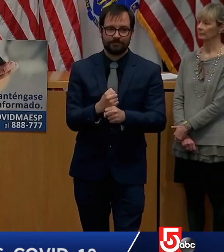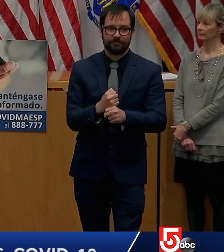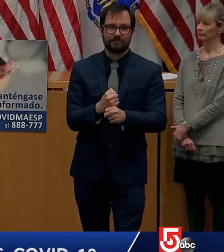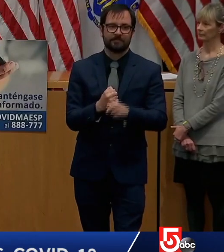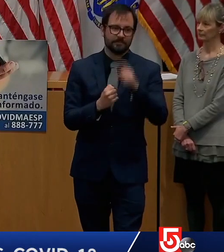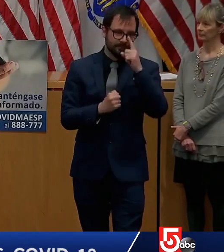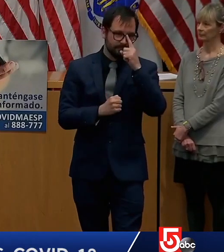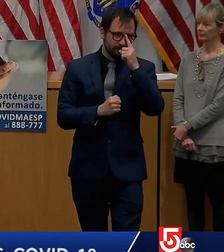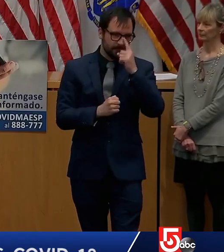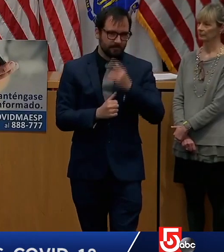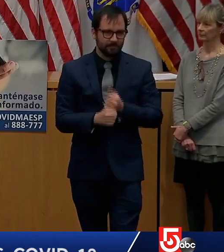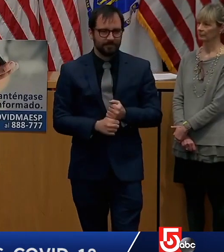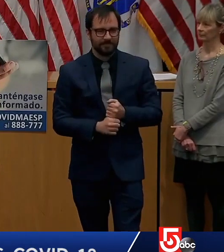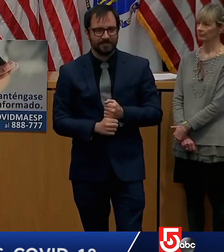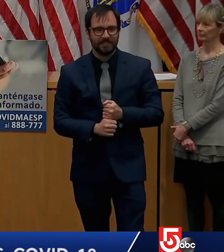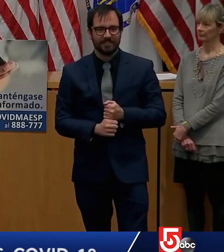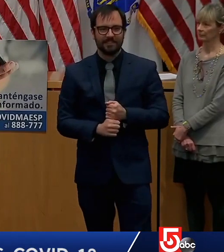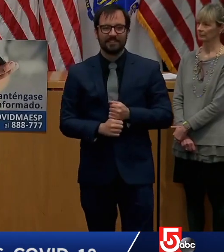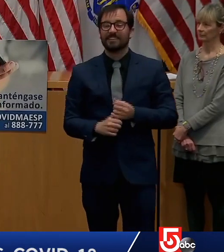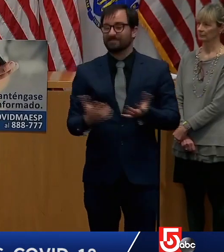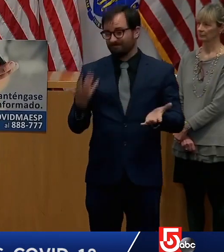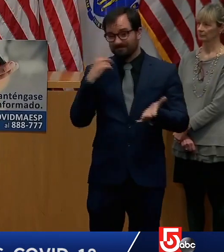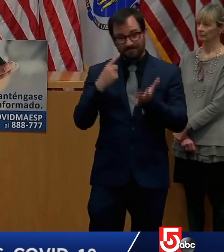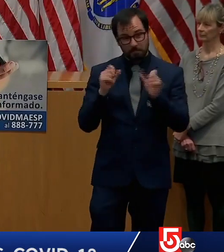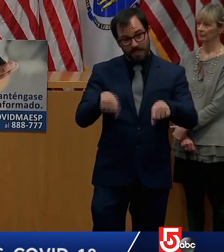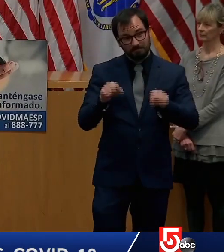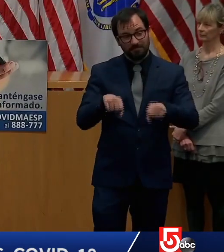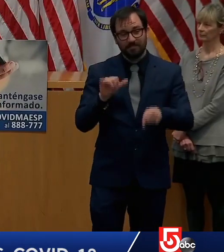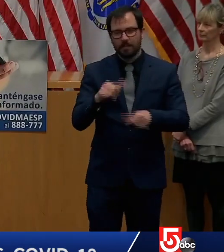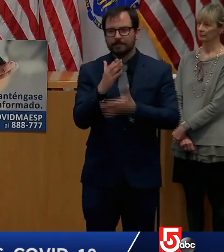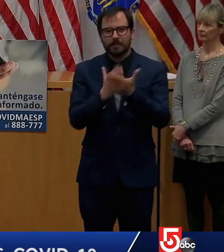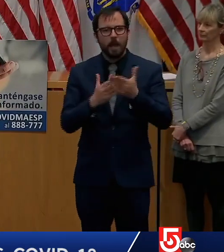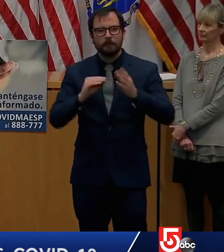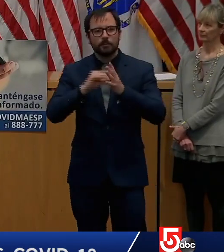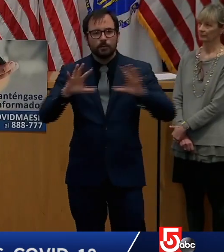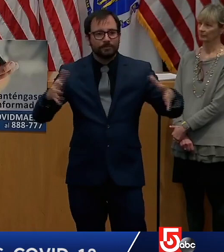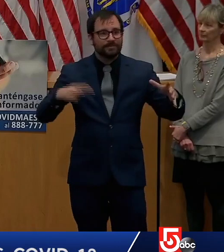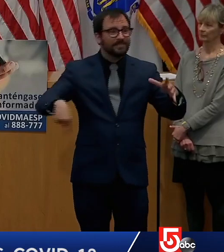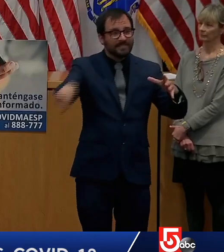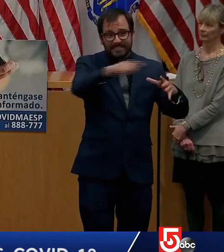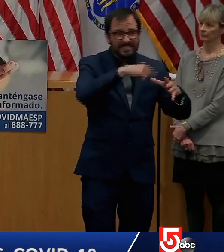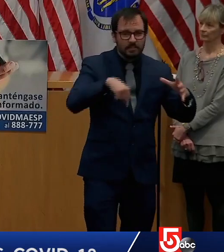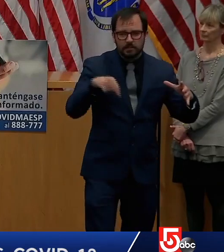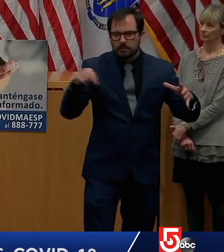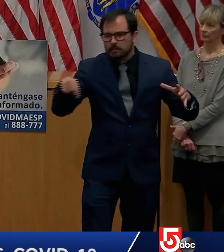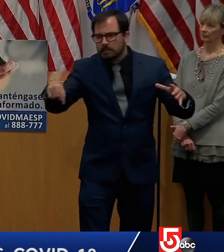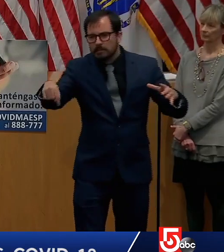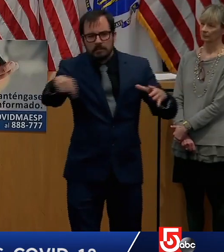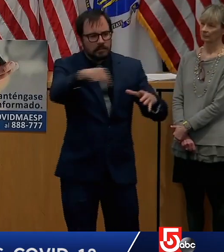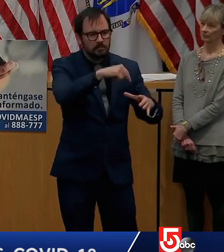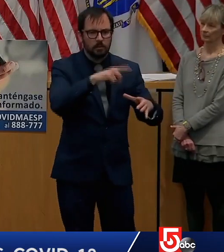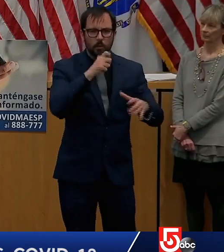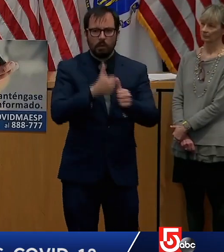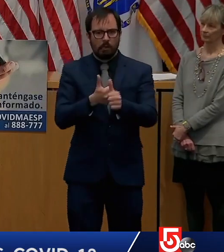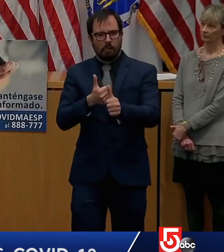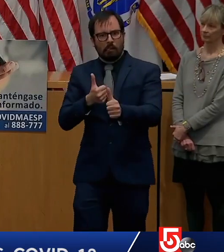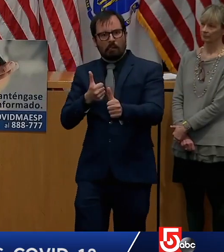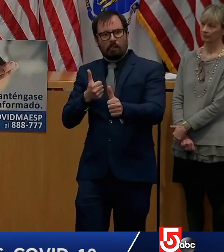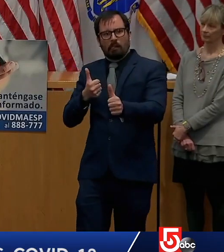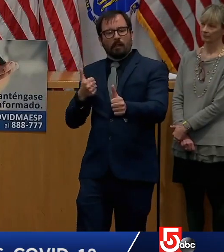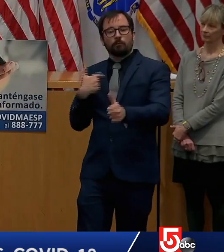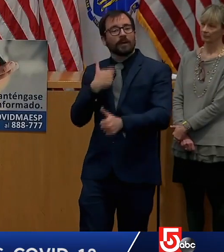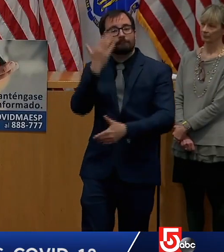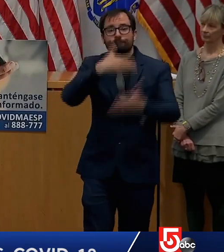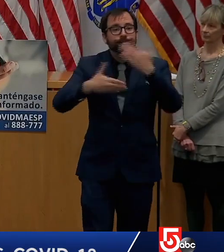about going forward so that we can offer remedial supports. I do think we are probably better positioned than most states